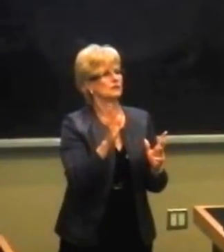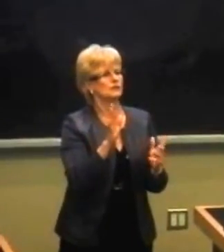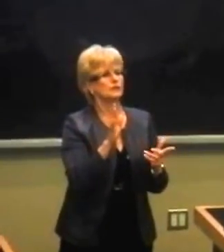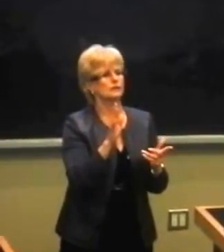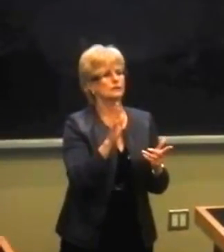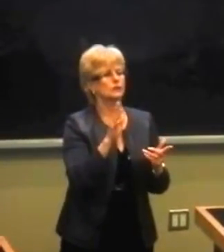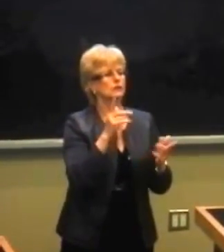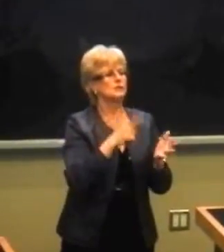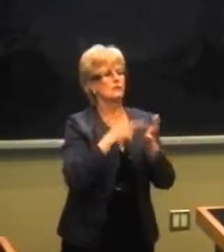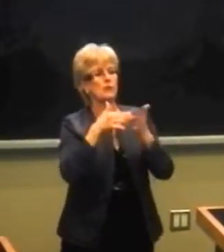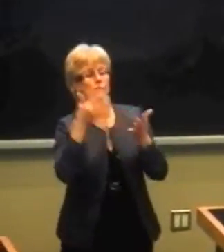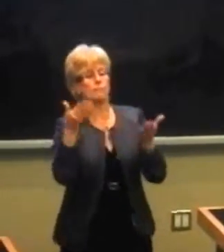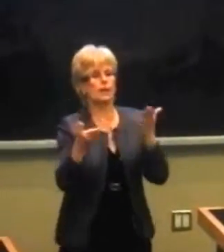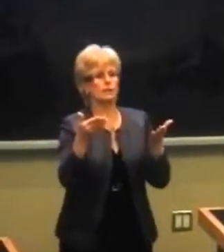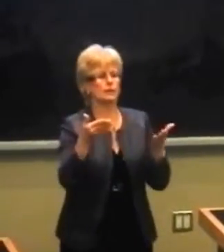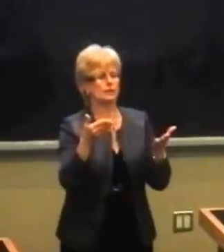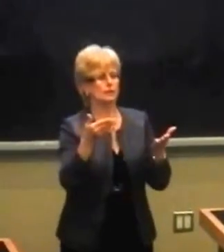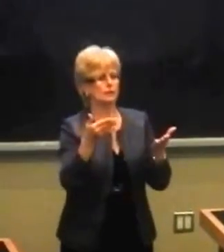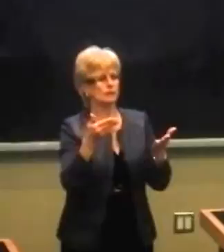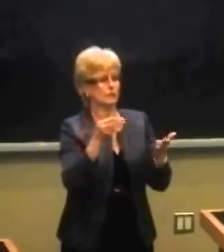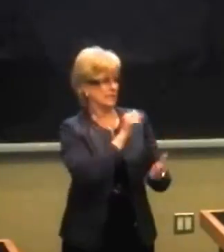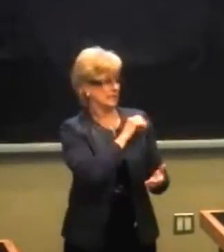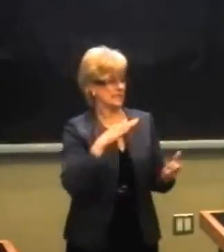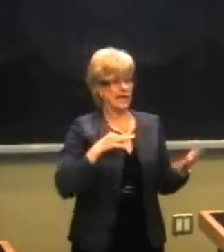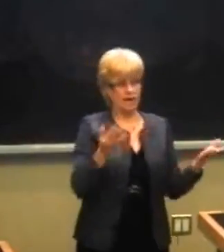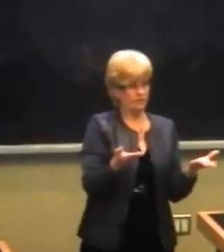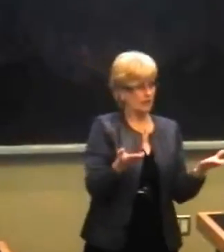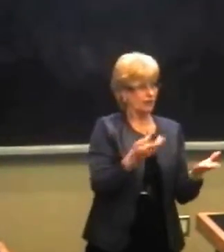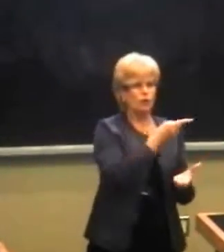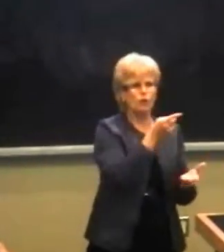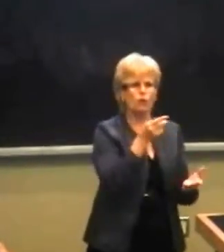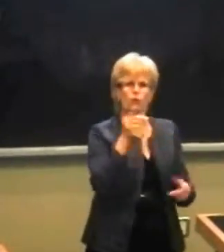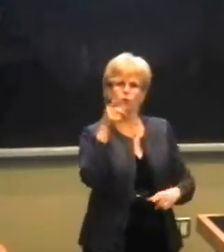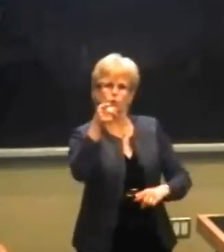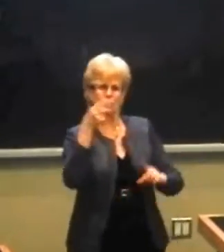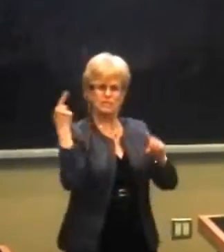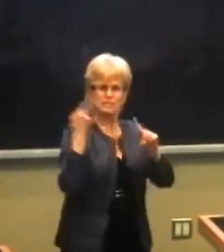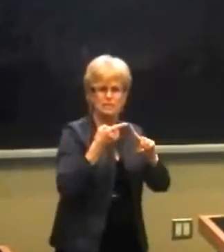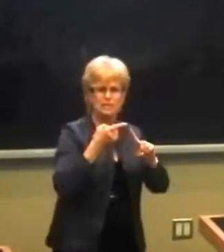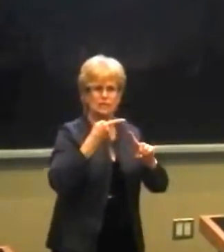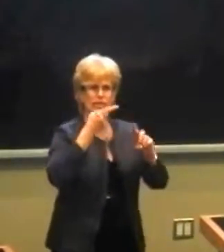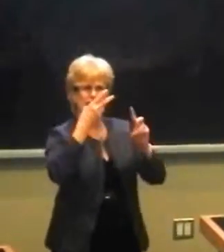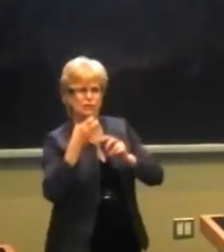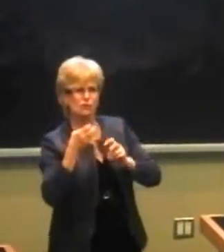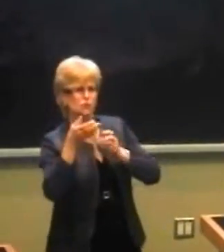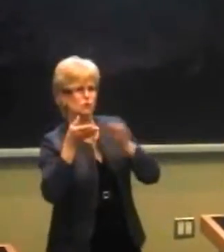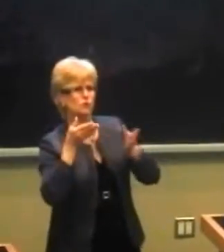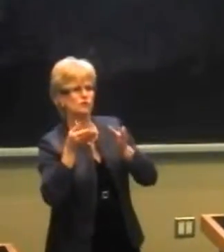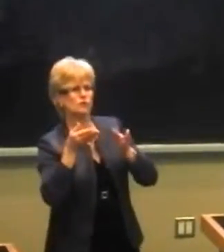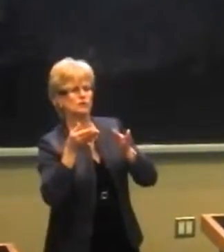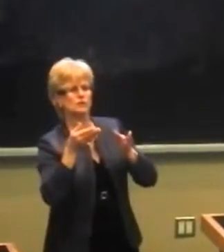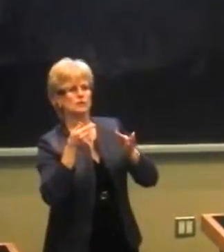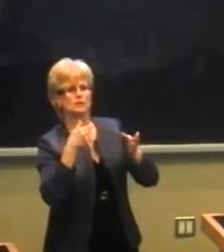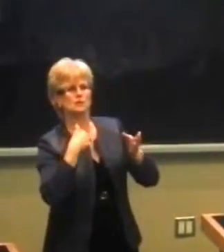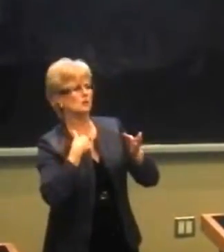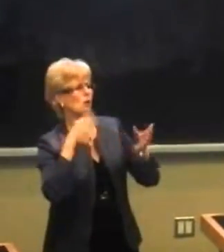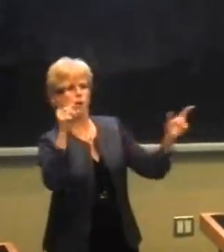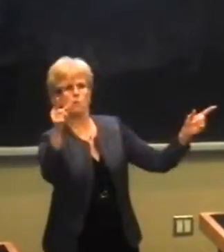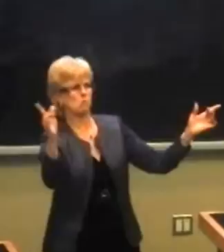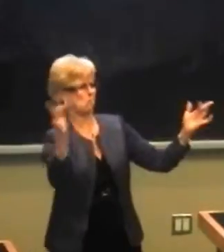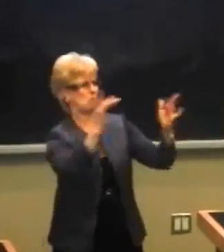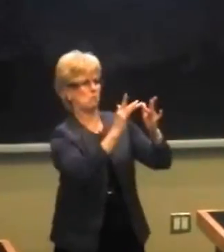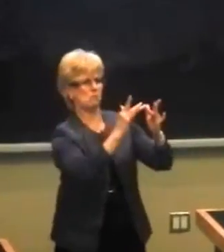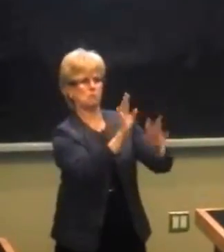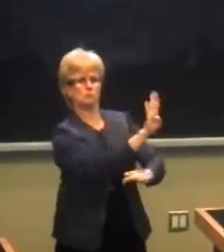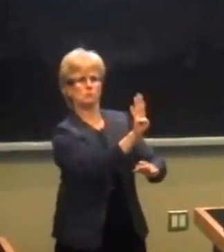So from time to time what we may be doing since there are some staff in the room is if you have a question about a specific issue or service, you know, we may just send